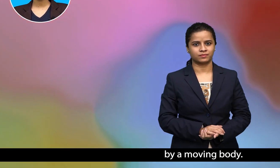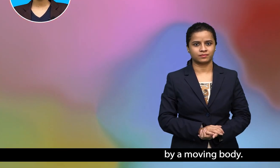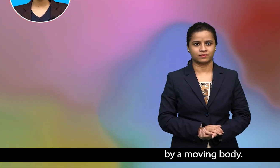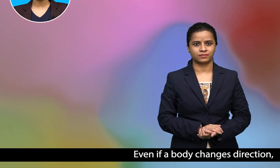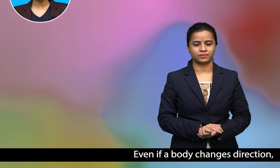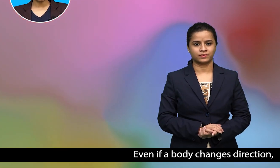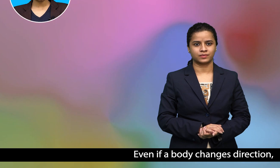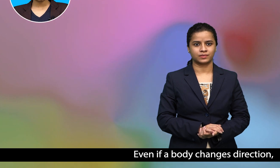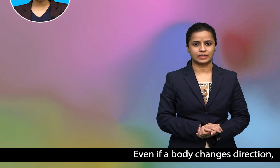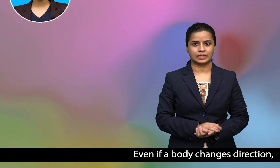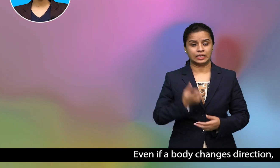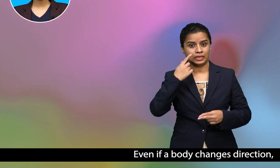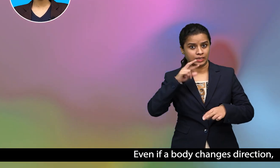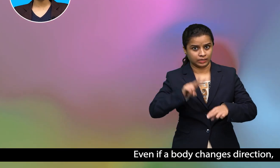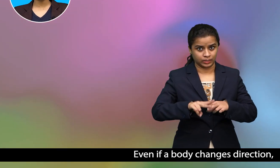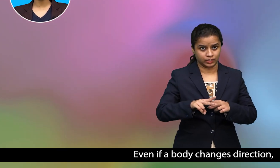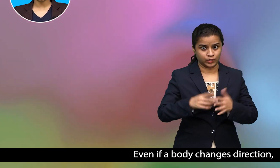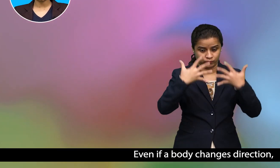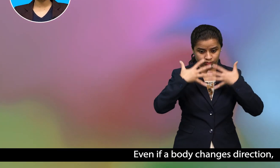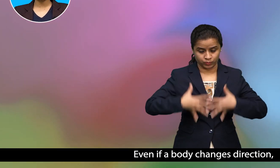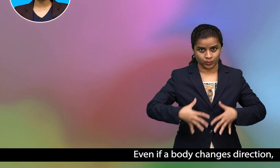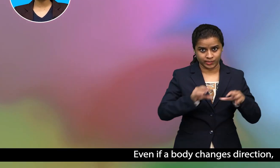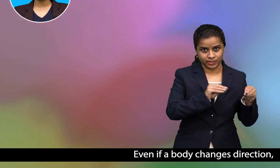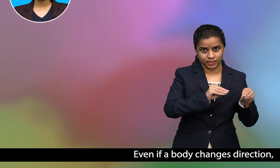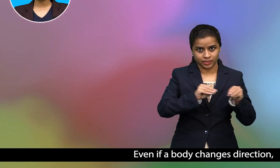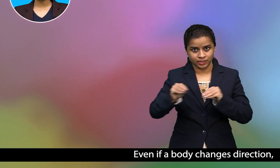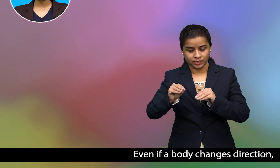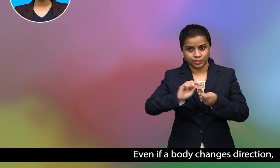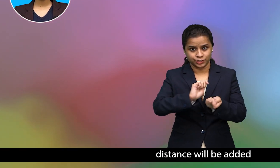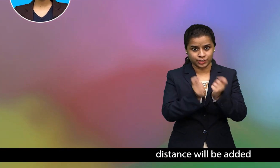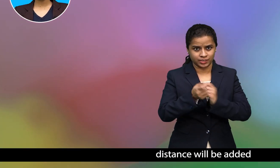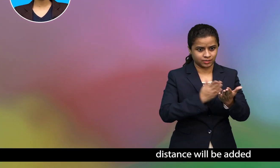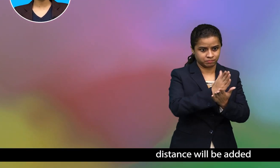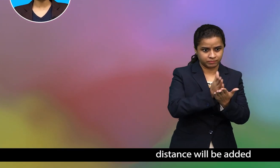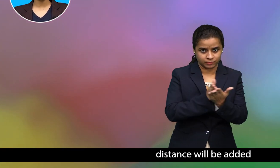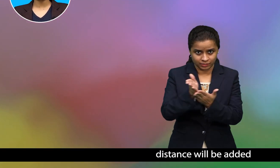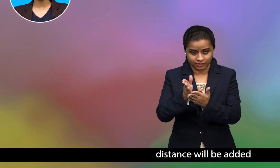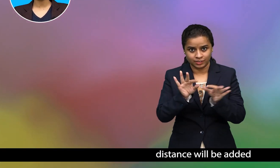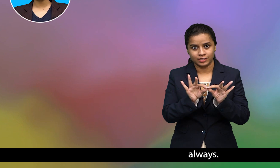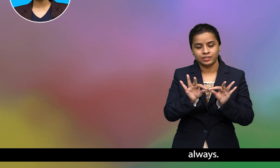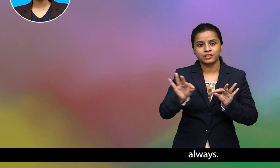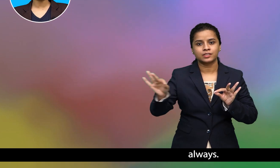even if a body changes direction distance will be added always